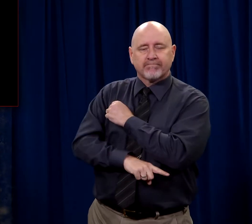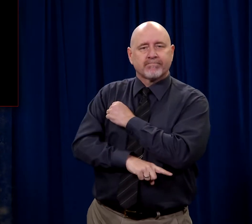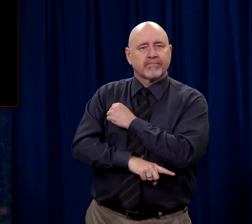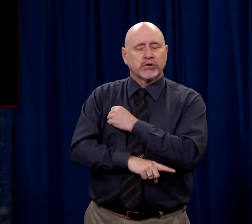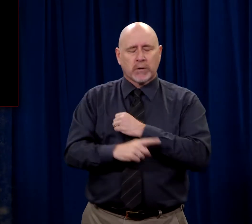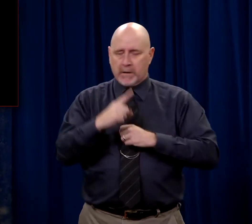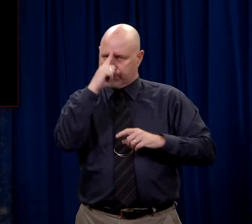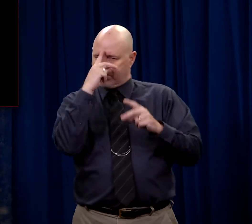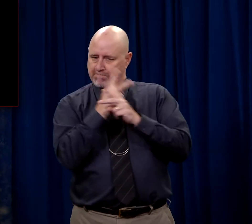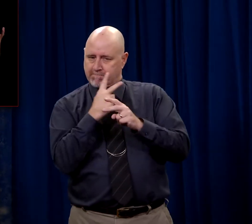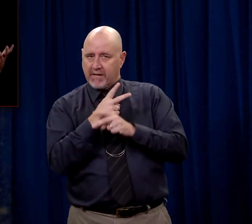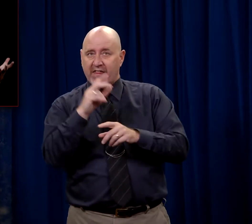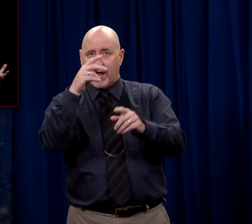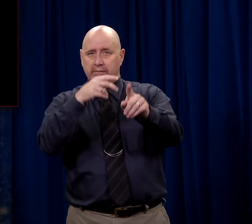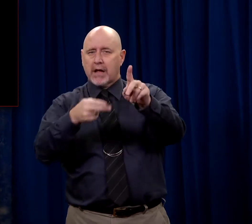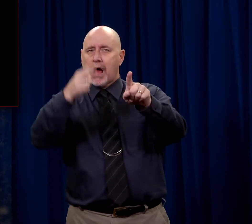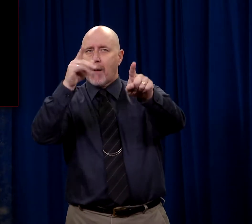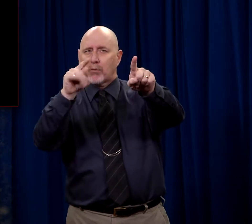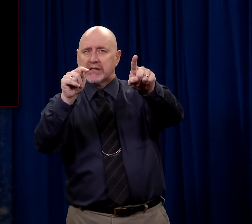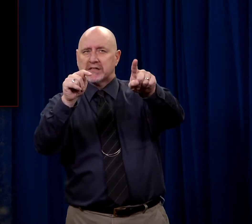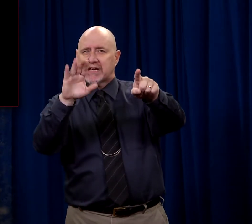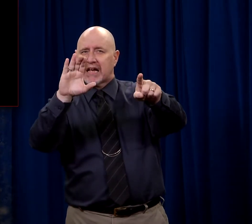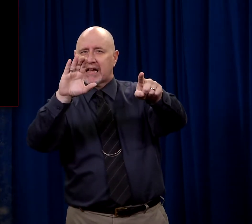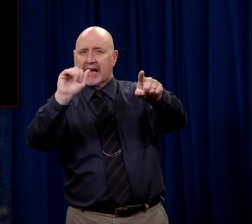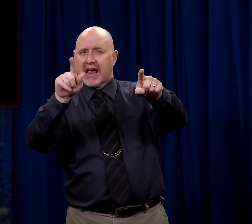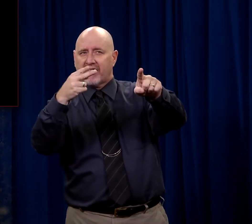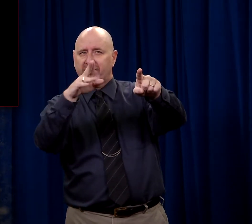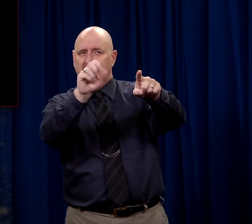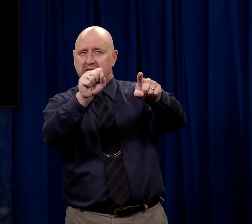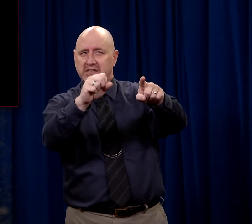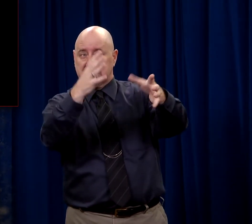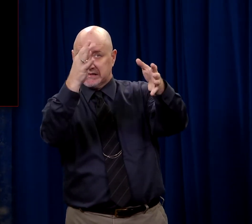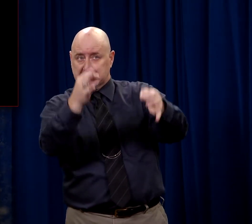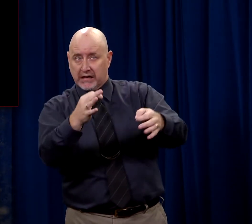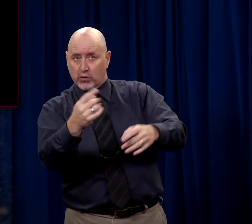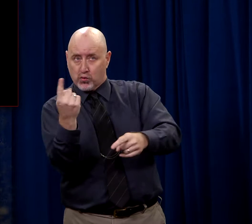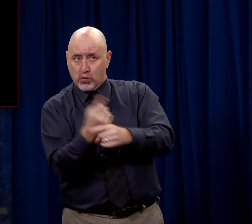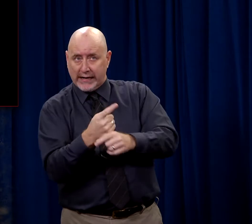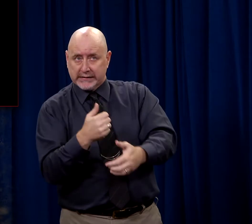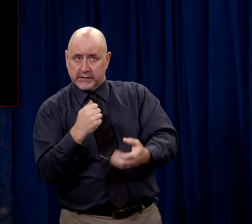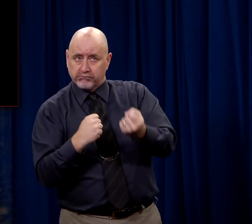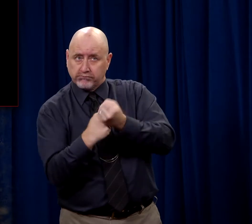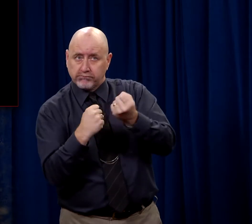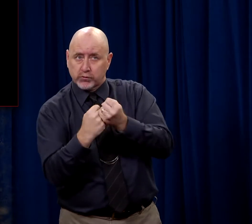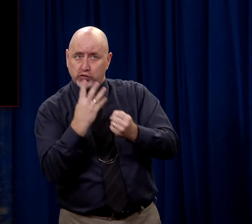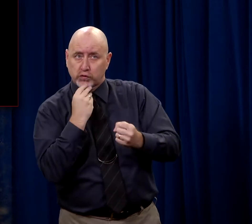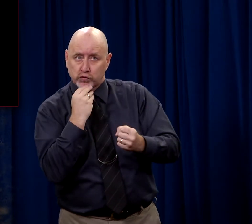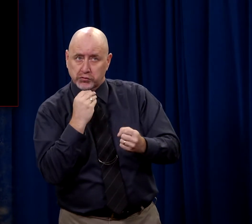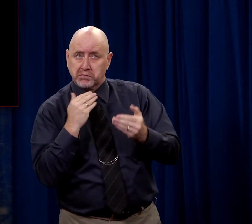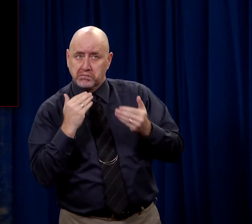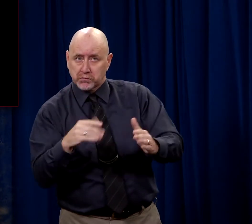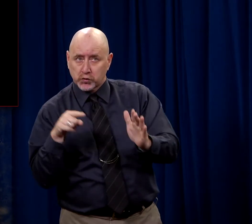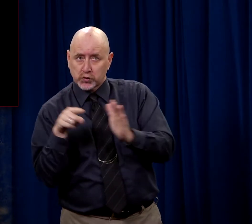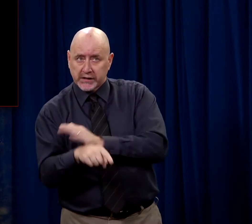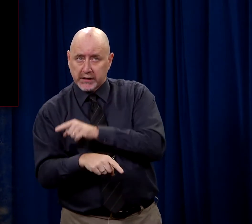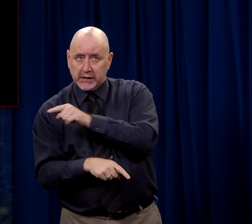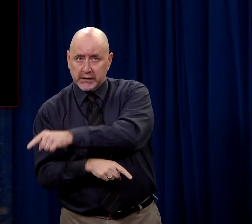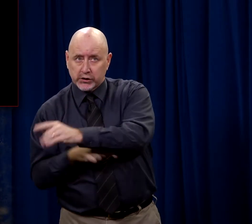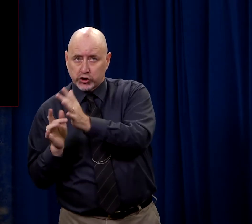now take on this logic of Caiaphas. That this is going to be the right thing to do for the nation. We will execute Him